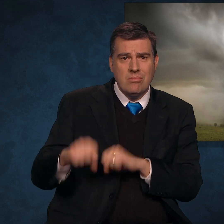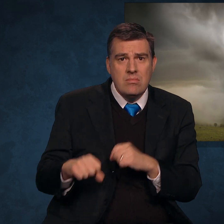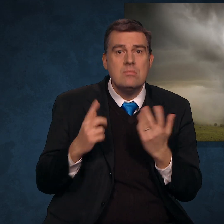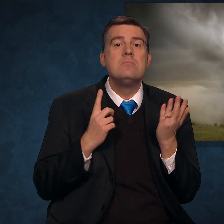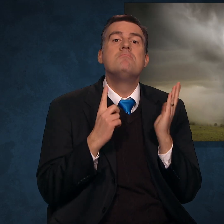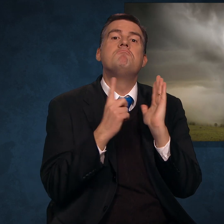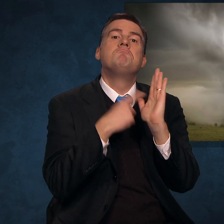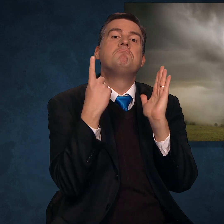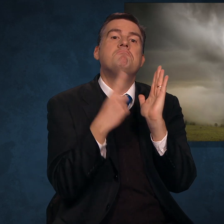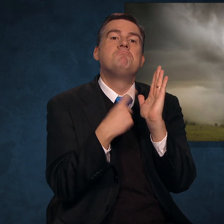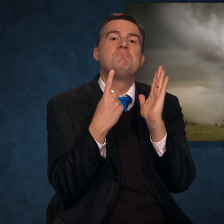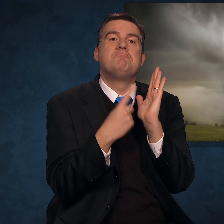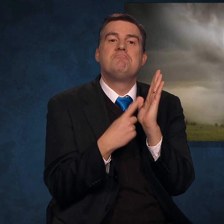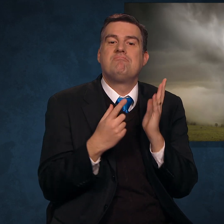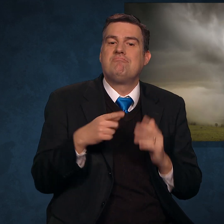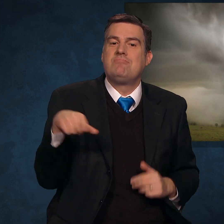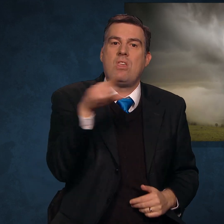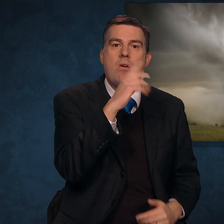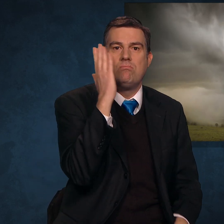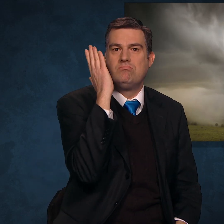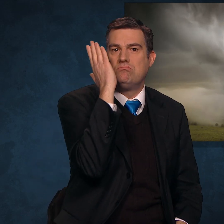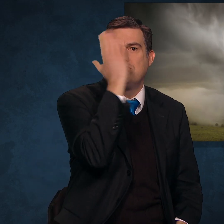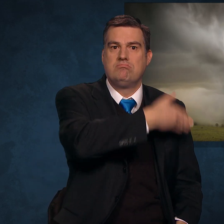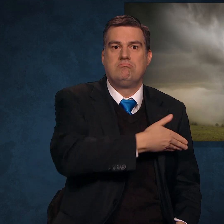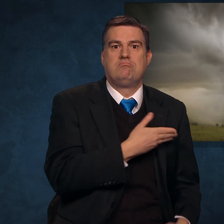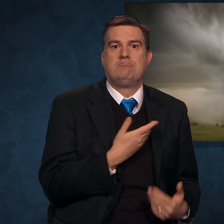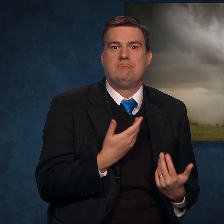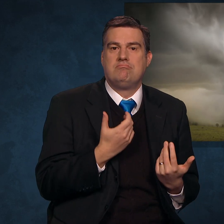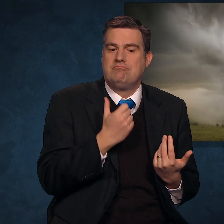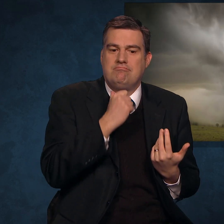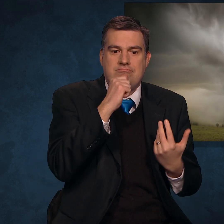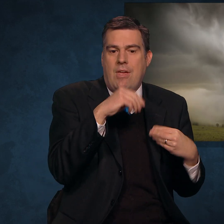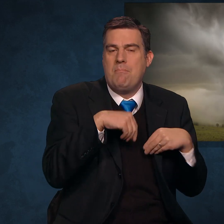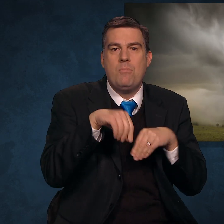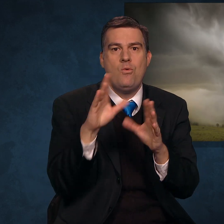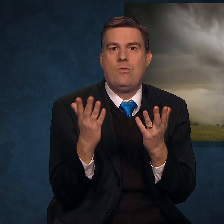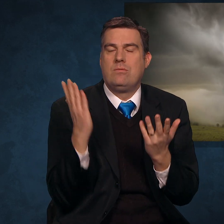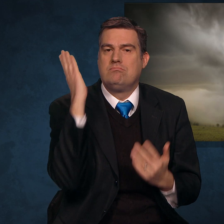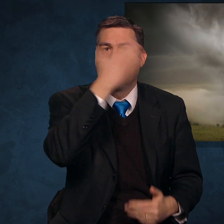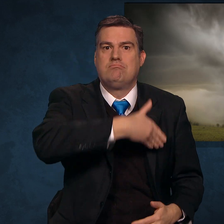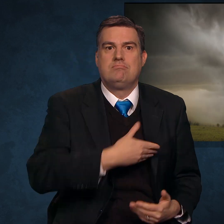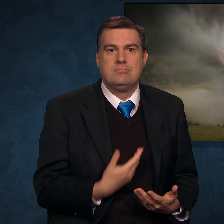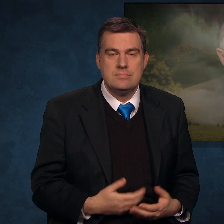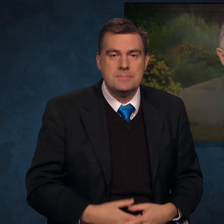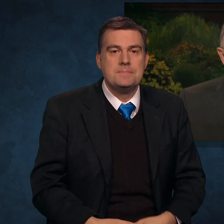sometimes without your hardly noticing that you have been moved.